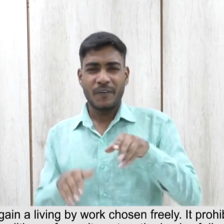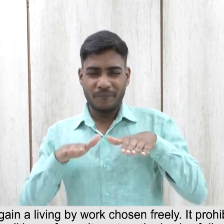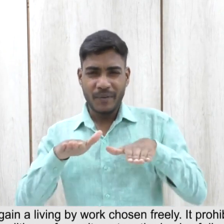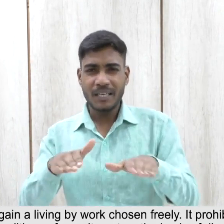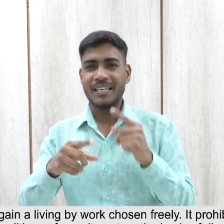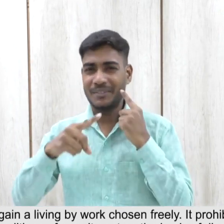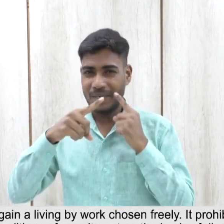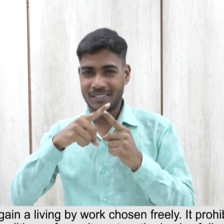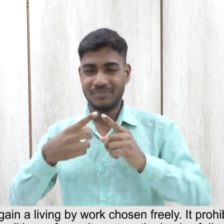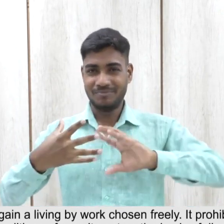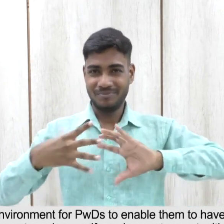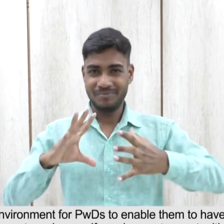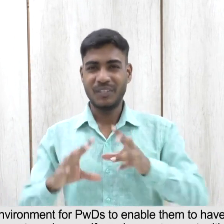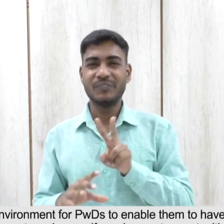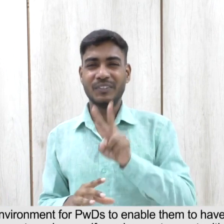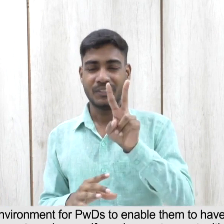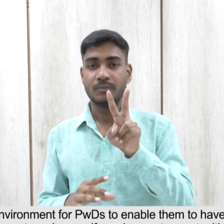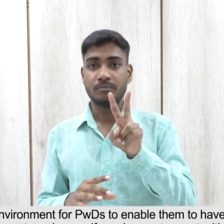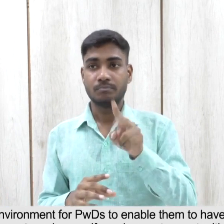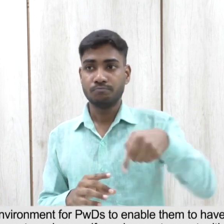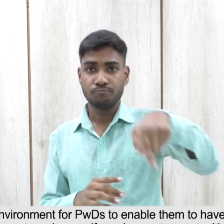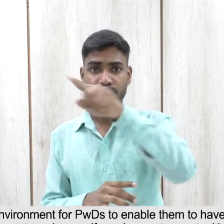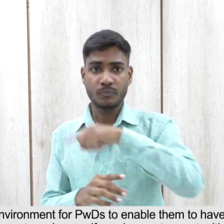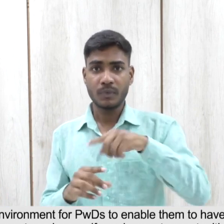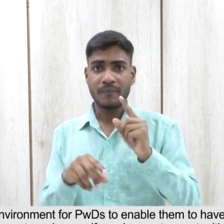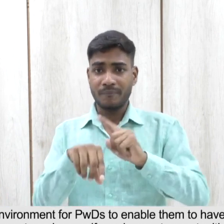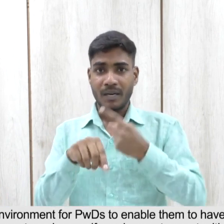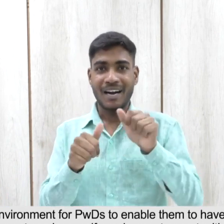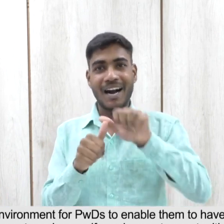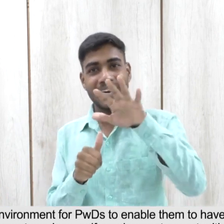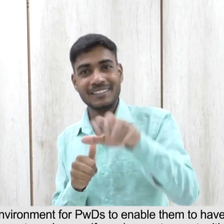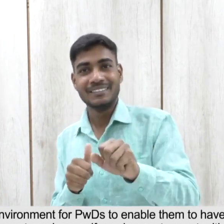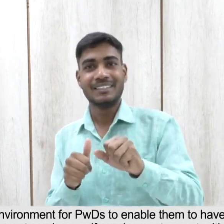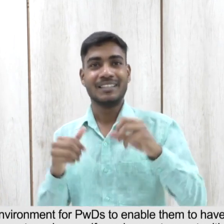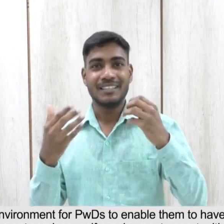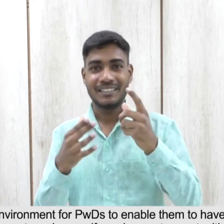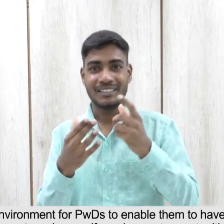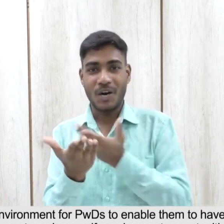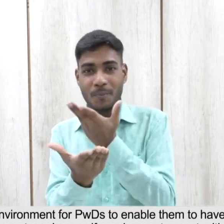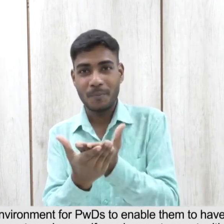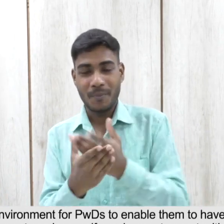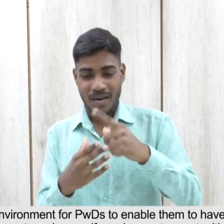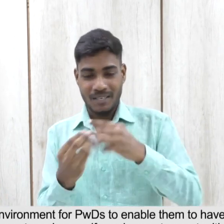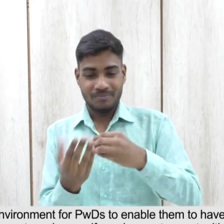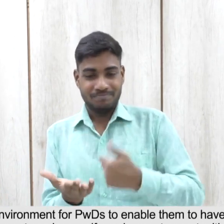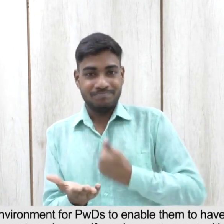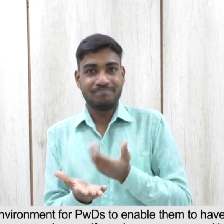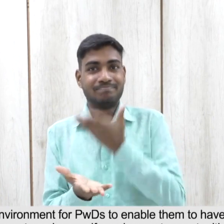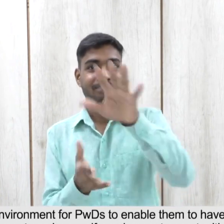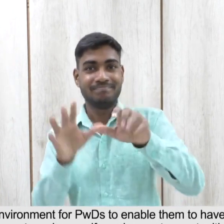also mandates creation of conducive environment for PWDs to enable them to